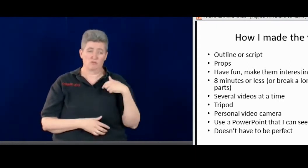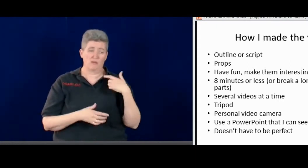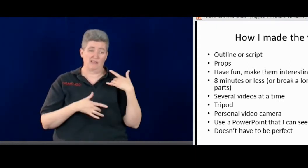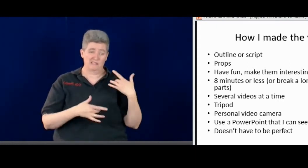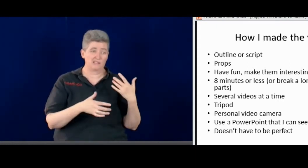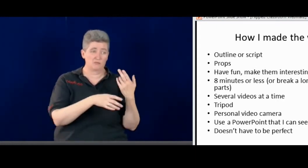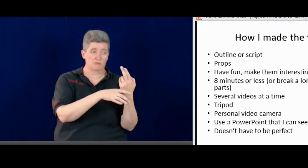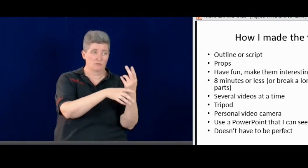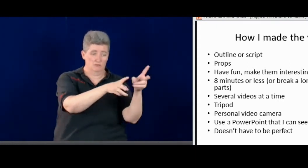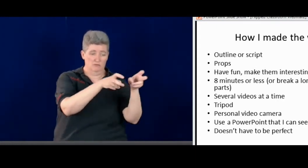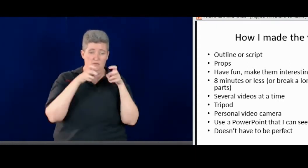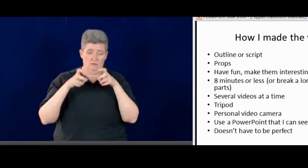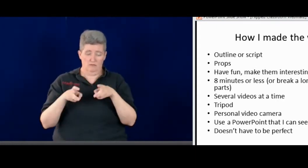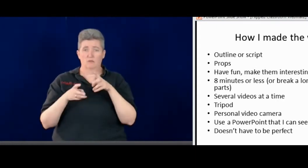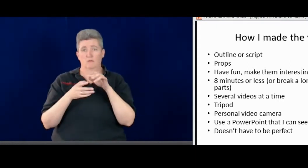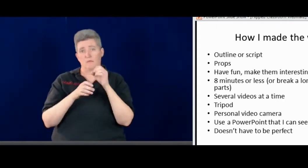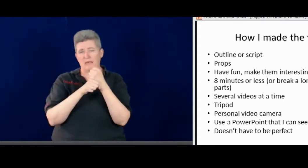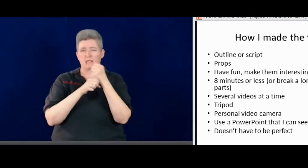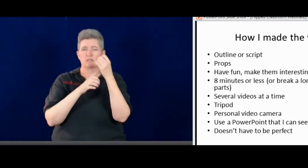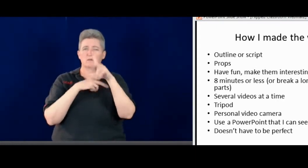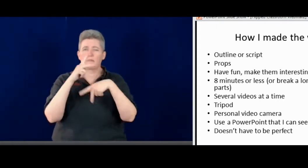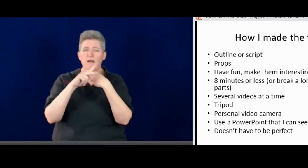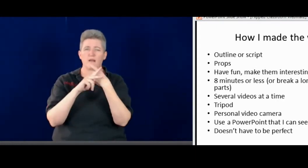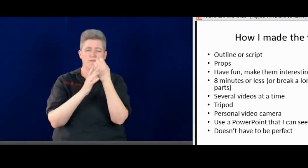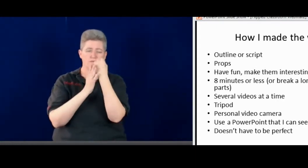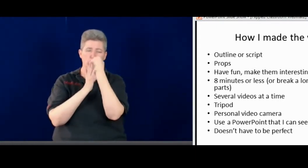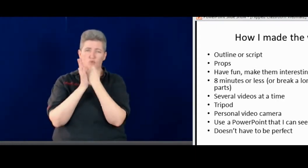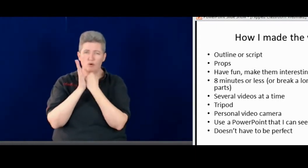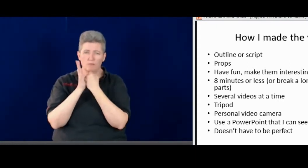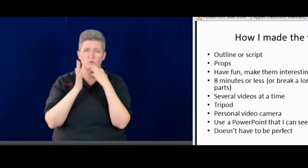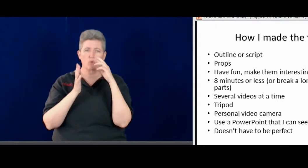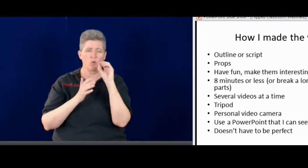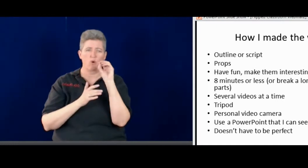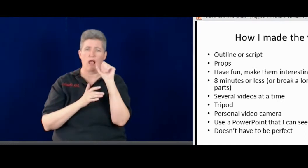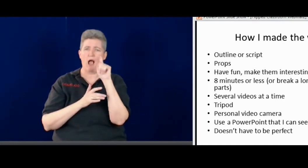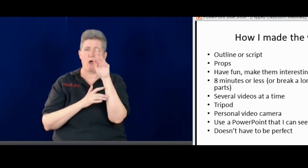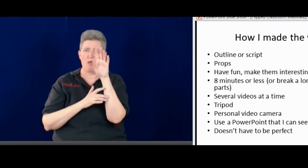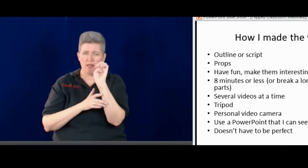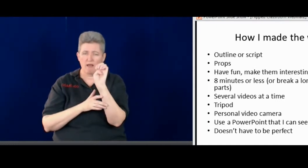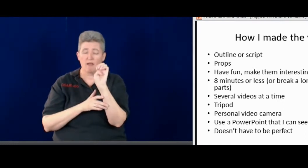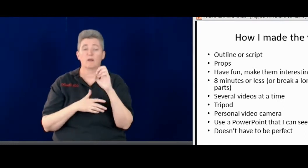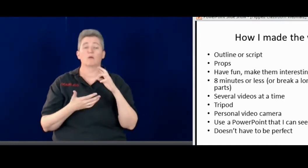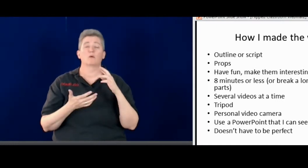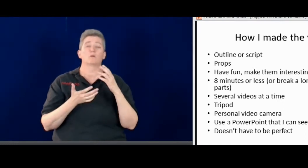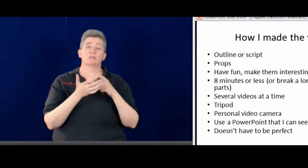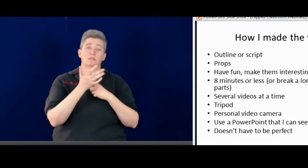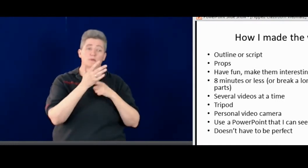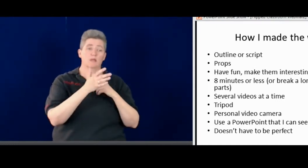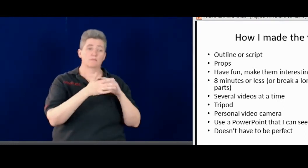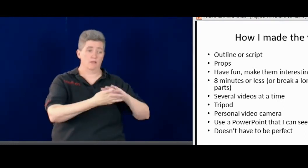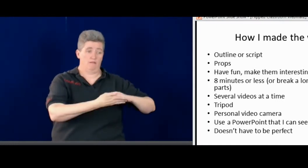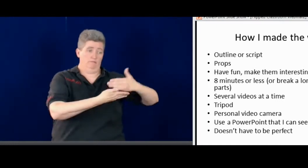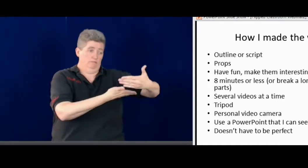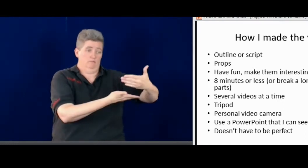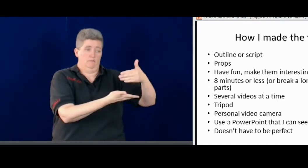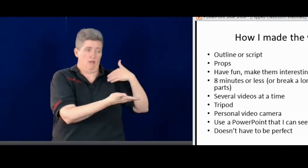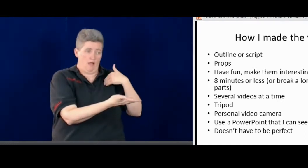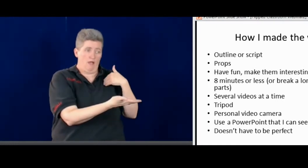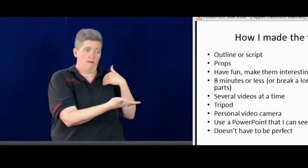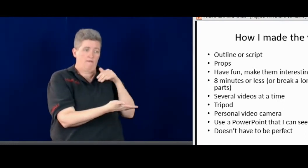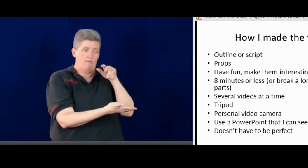I've been using a lot of PowerPoints. So I take those and I make some kind of script from that or an outline.